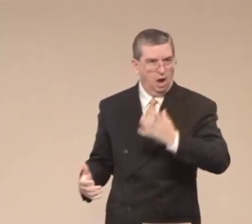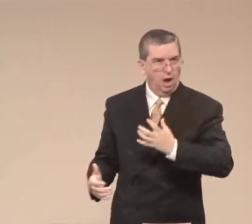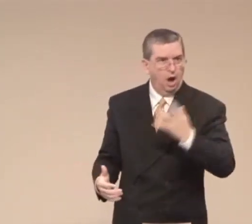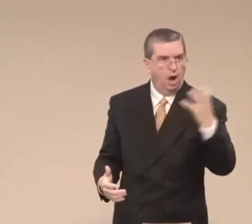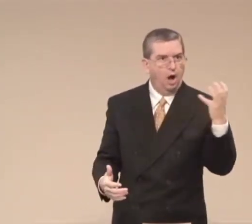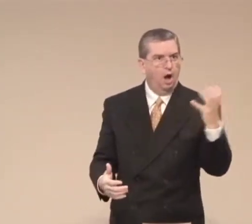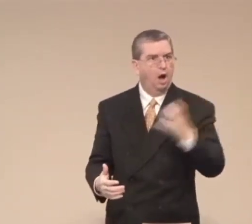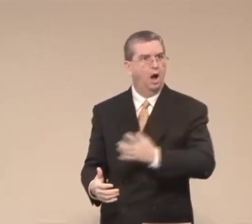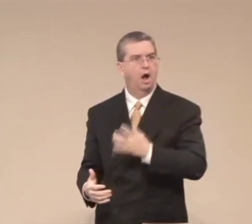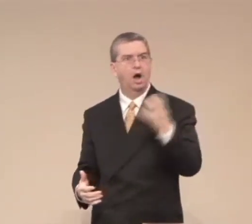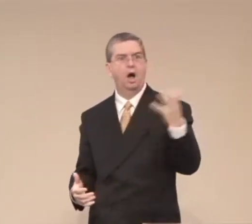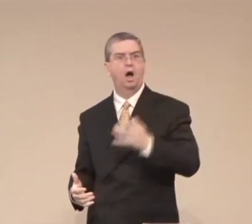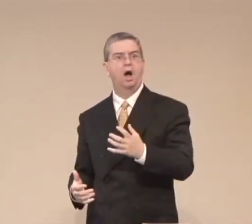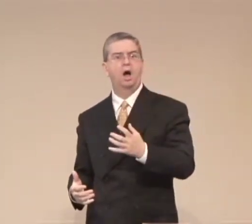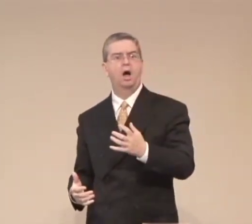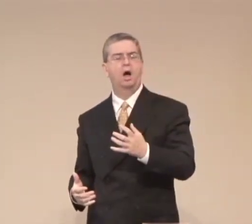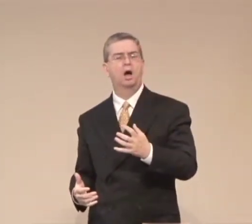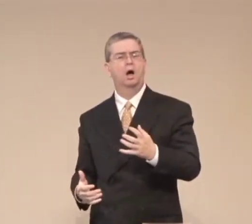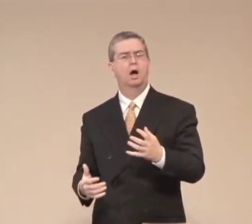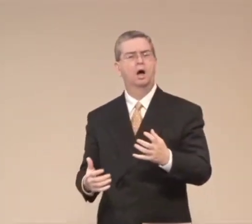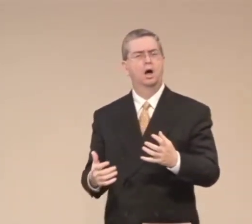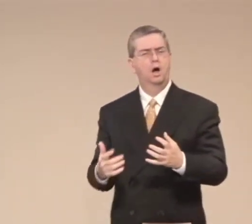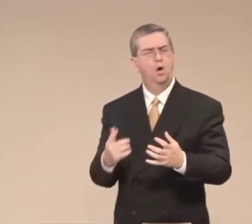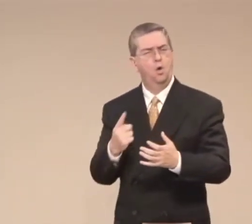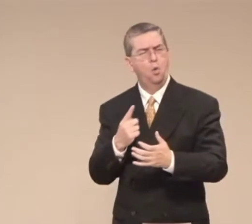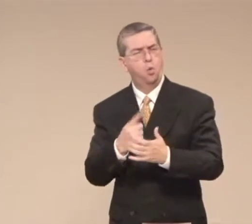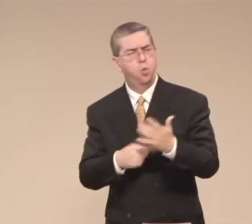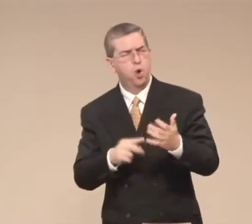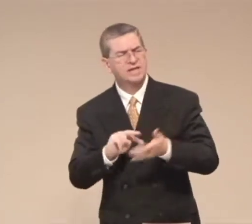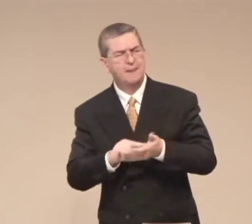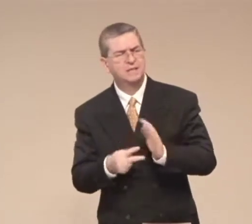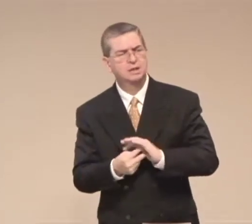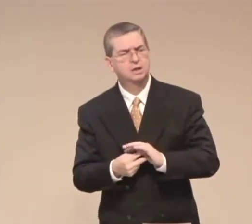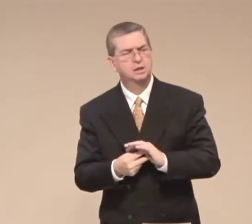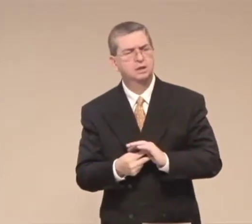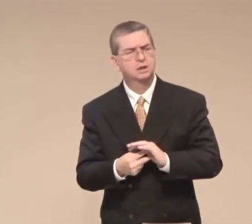Now, can you imagine how many animals he had?